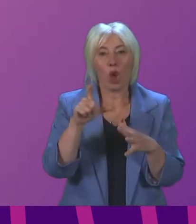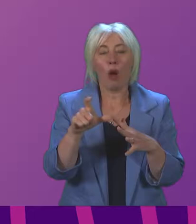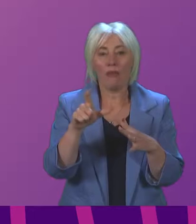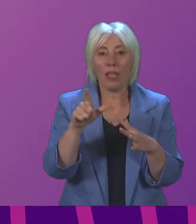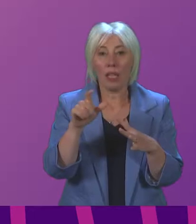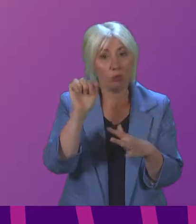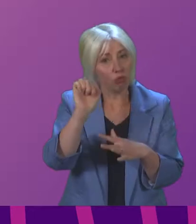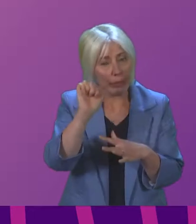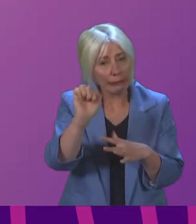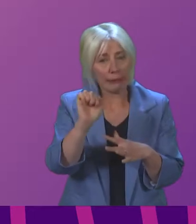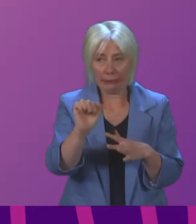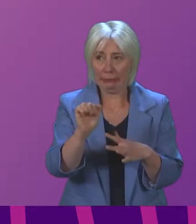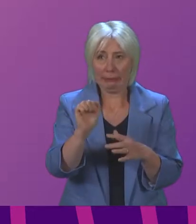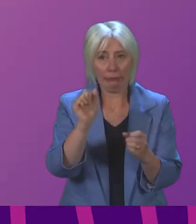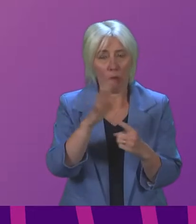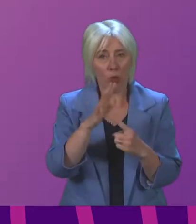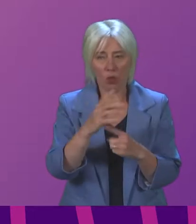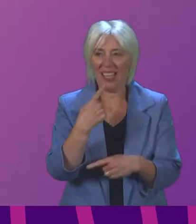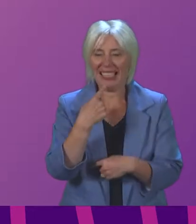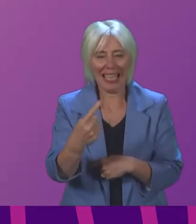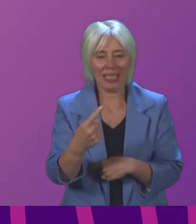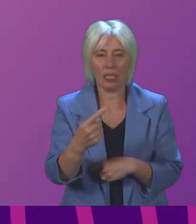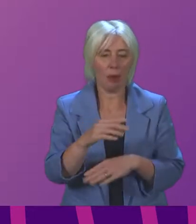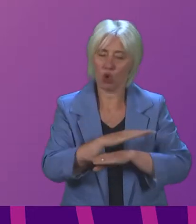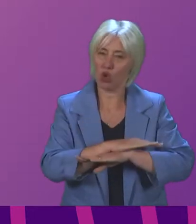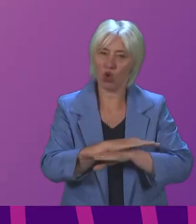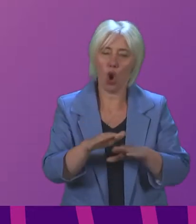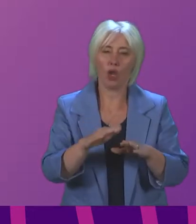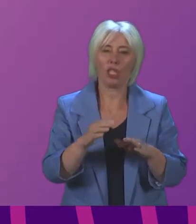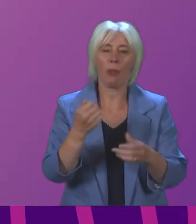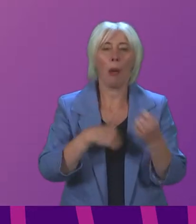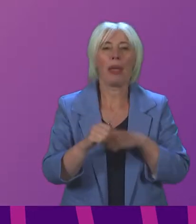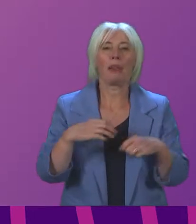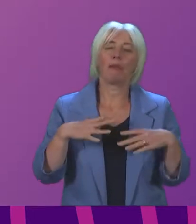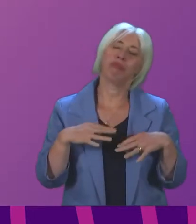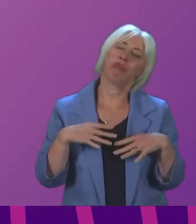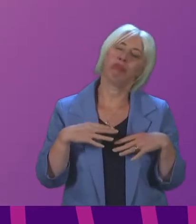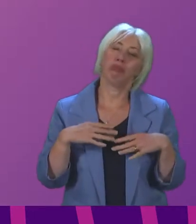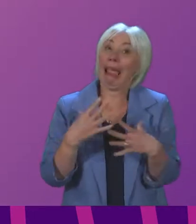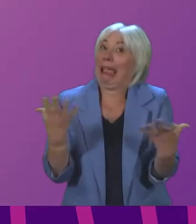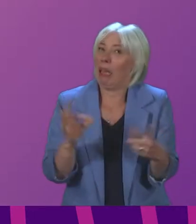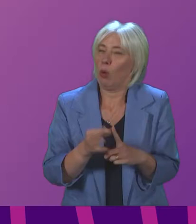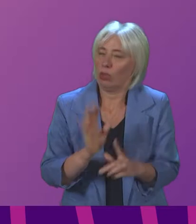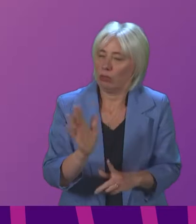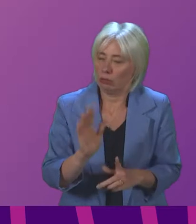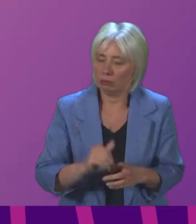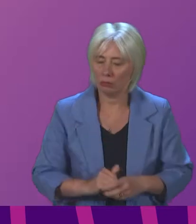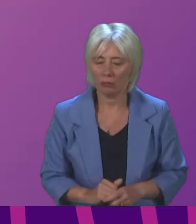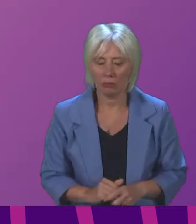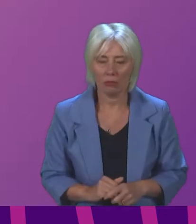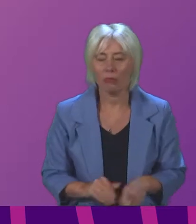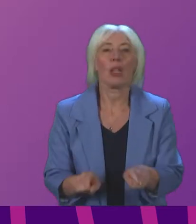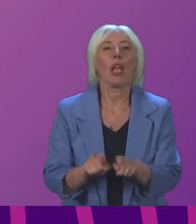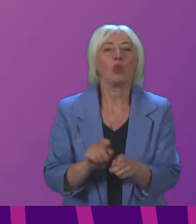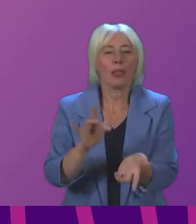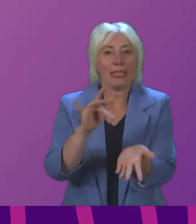record some really important words about not lowering our guard at any stage the other point which I think is central